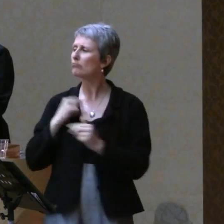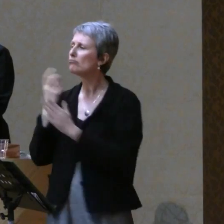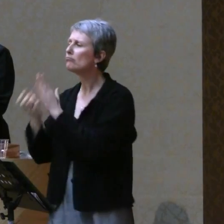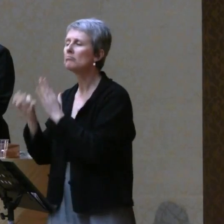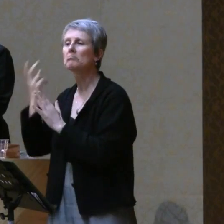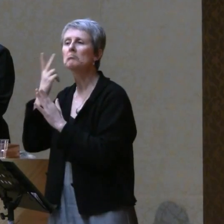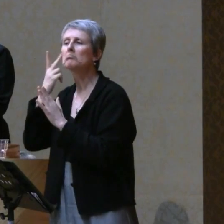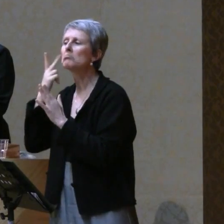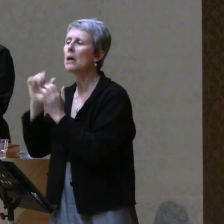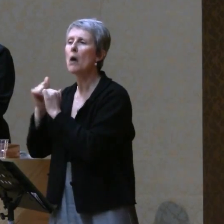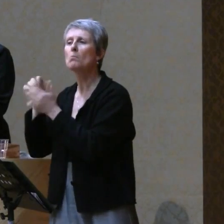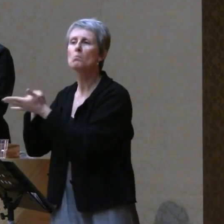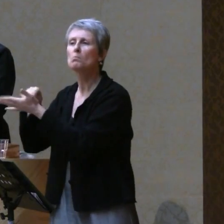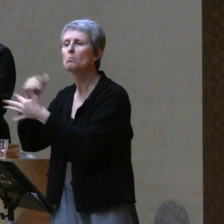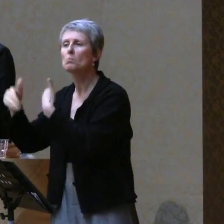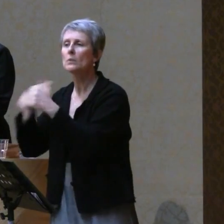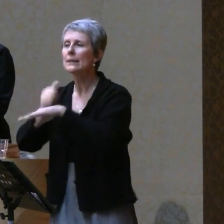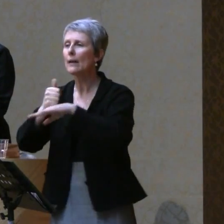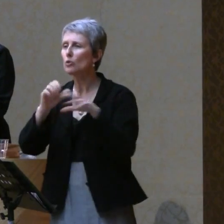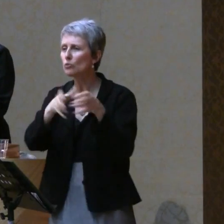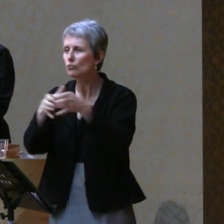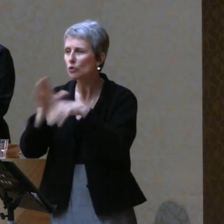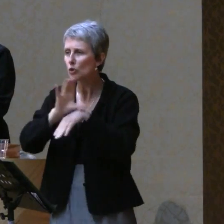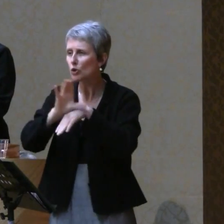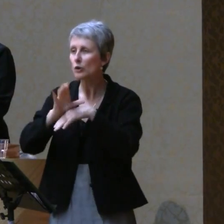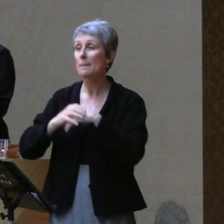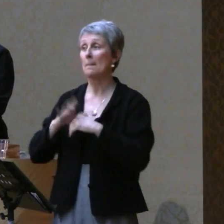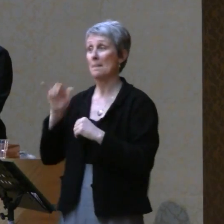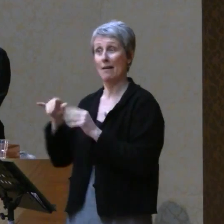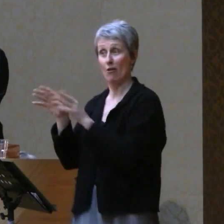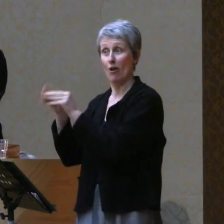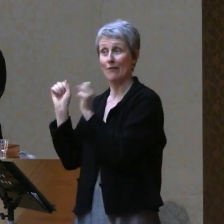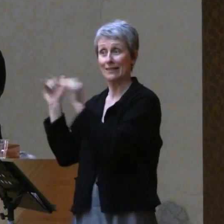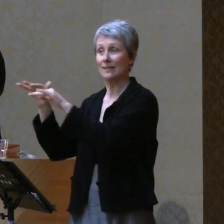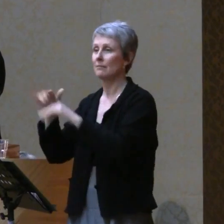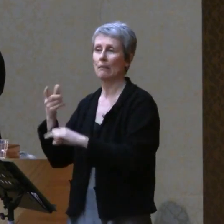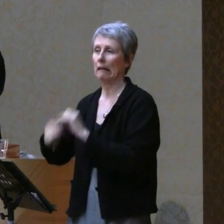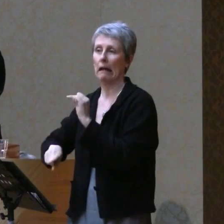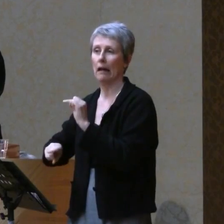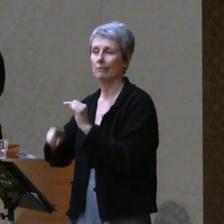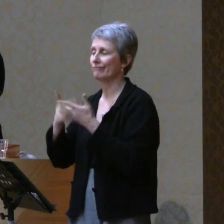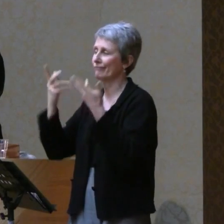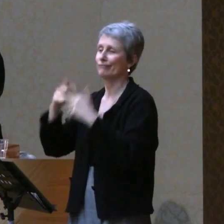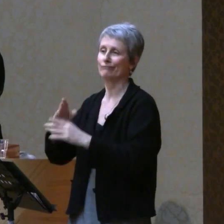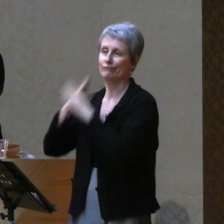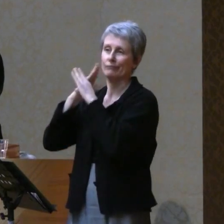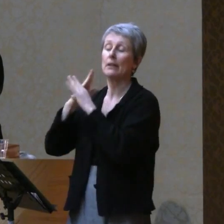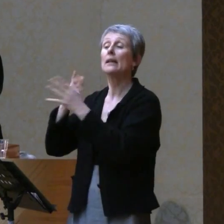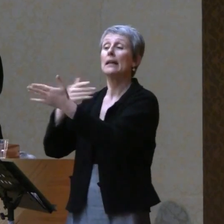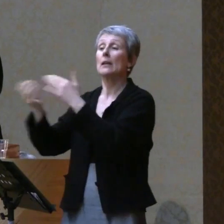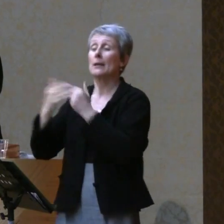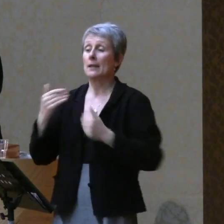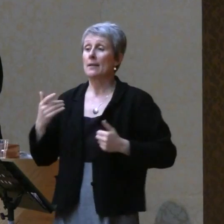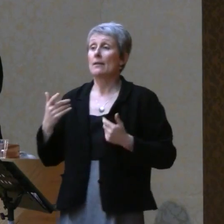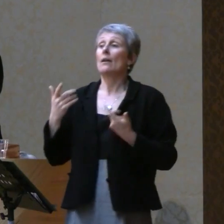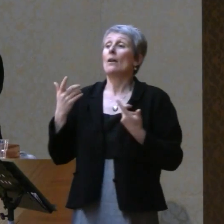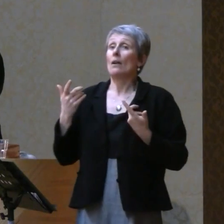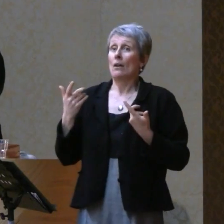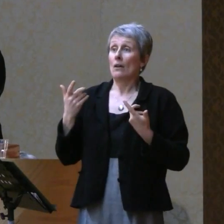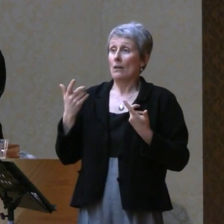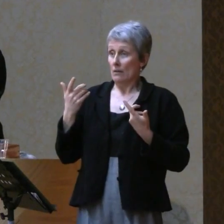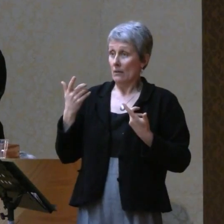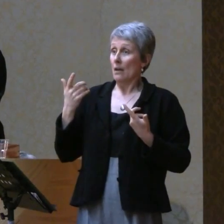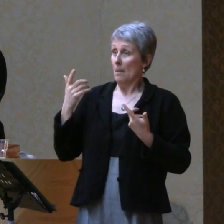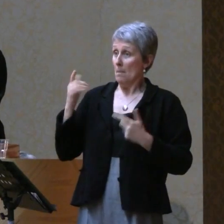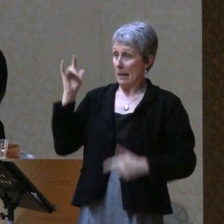Well, were going, as I was going, excuse me, going to the conference didn't work out. But, guess who my seat mates were